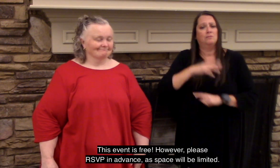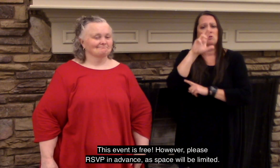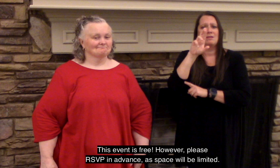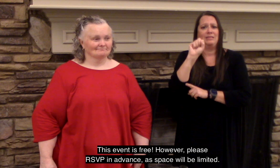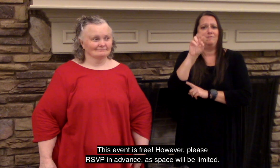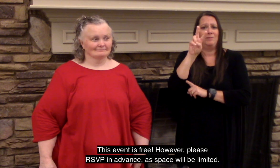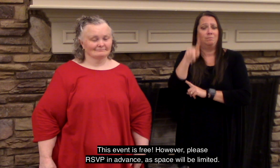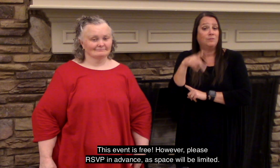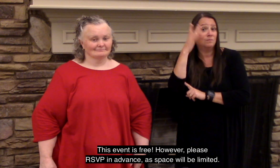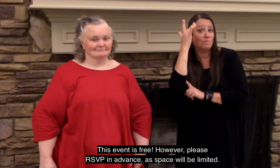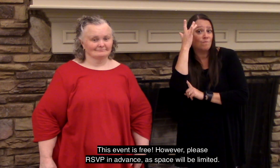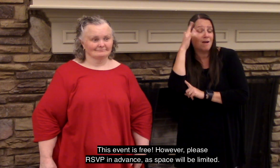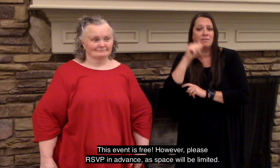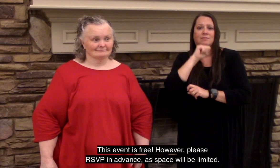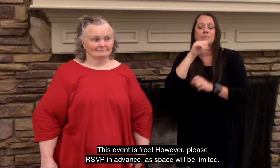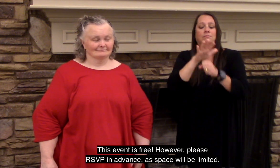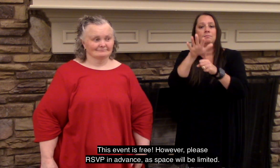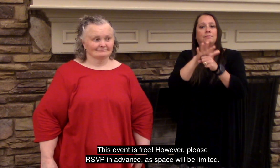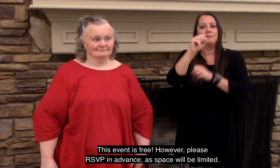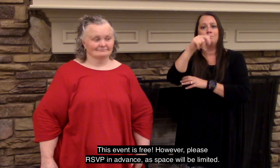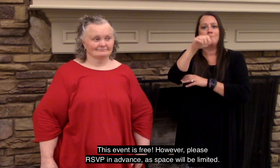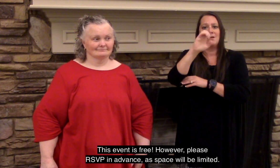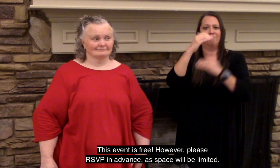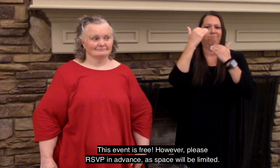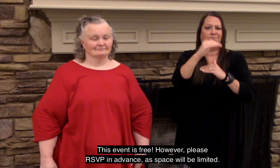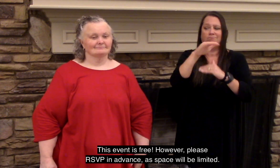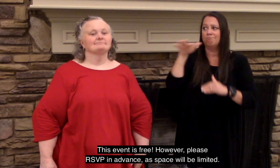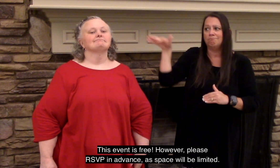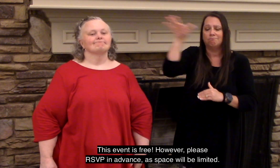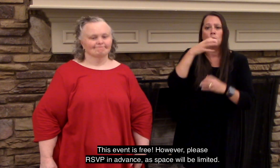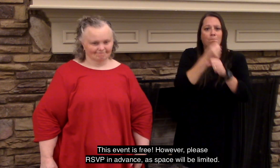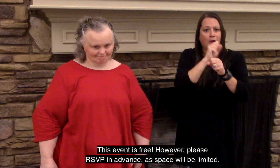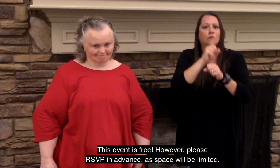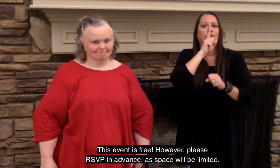This event is free, however, please RSVP in advance as space will be limited.